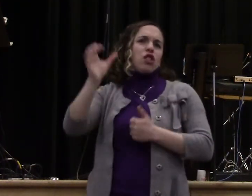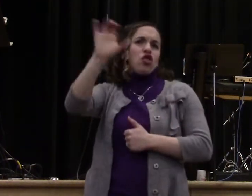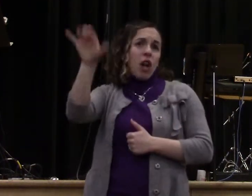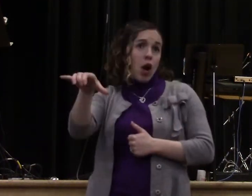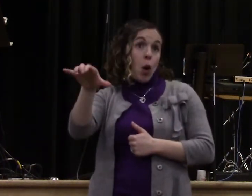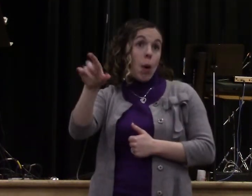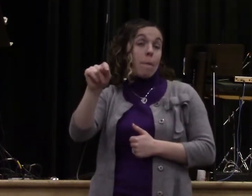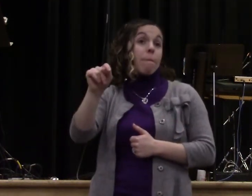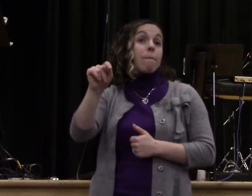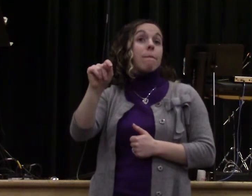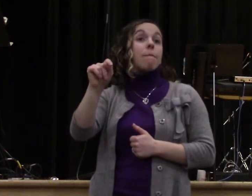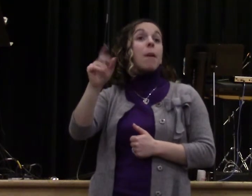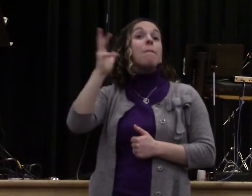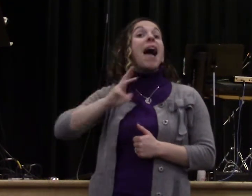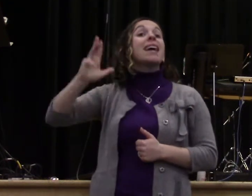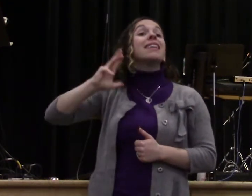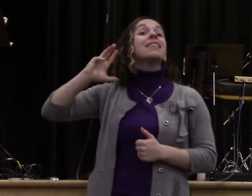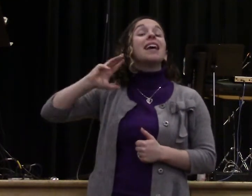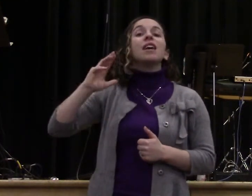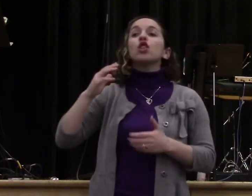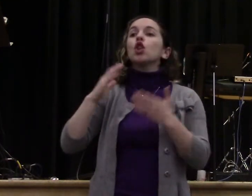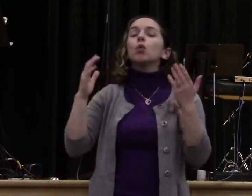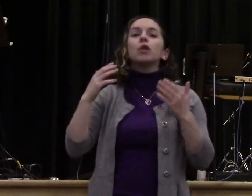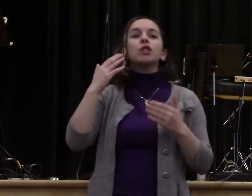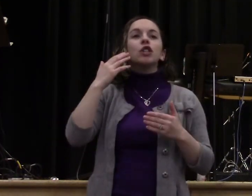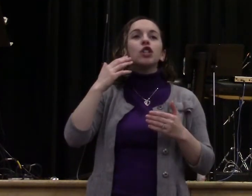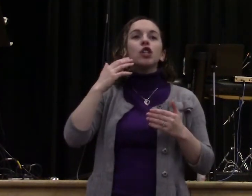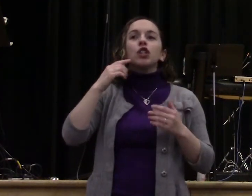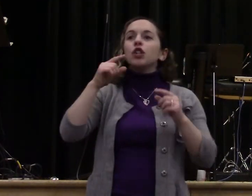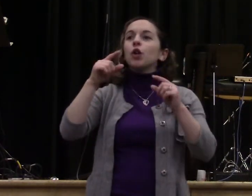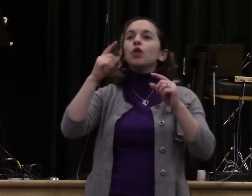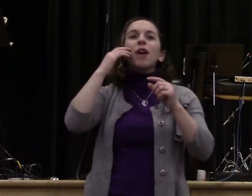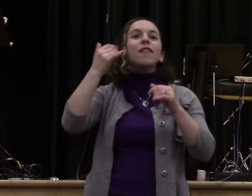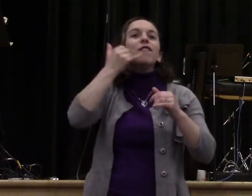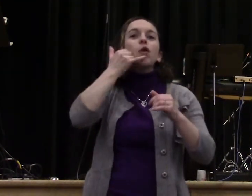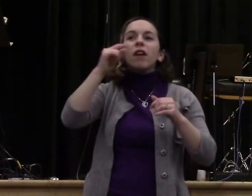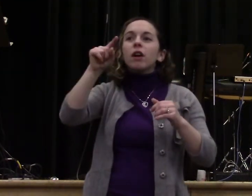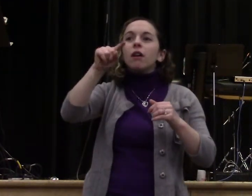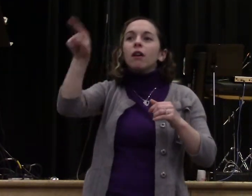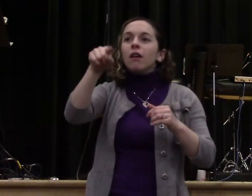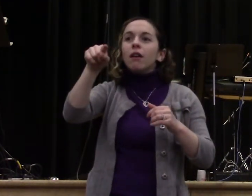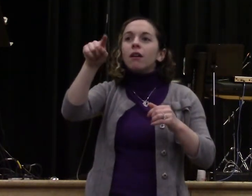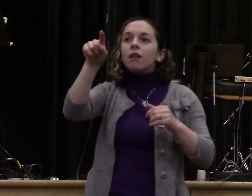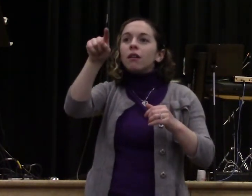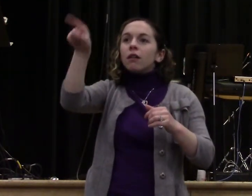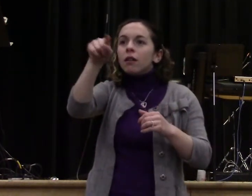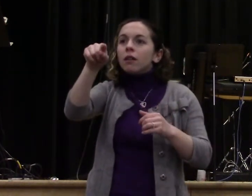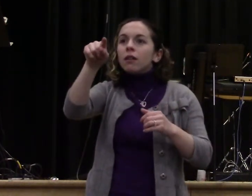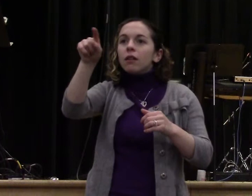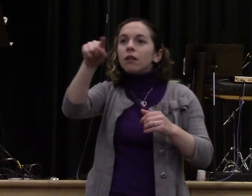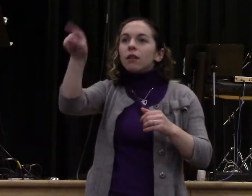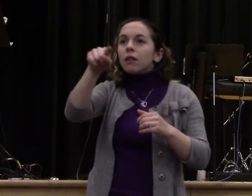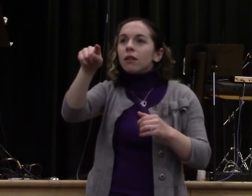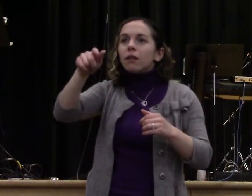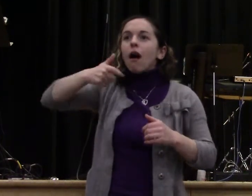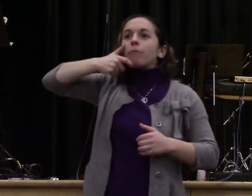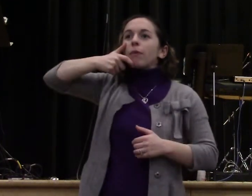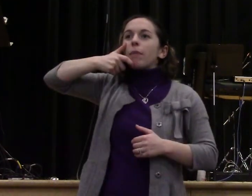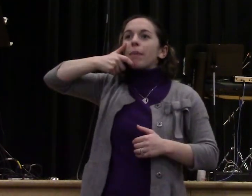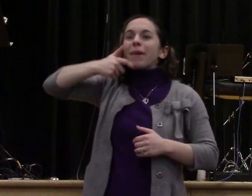the day where they had operators, hello, operator number 459. Okay? They got a kind operator in the Chicago area